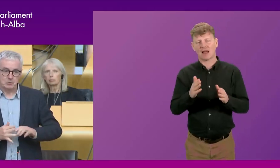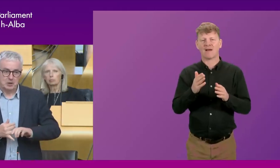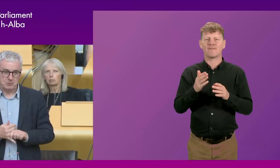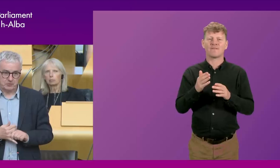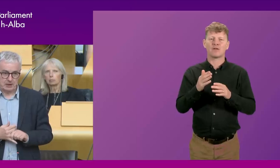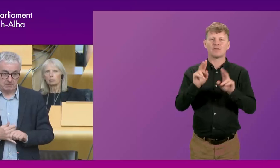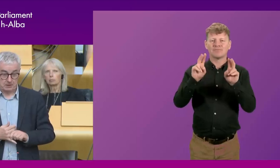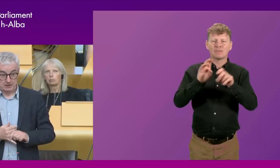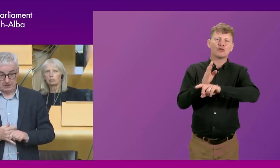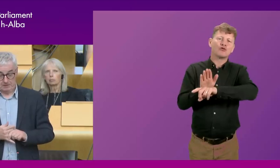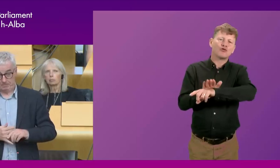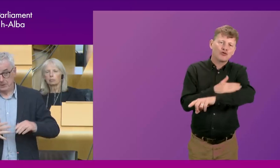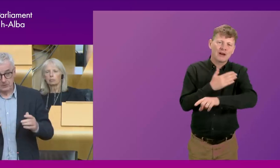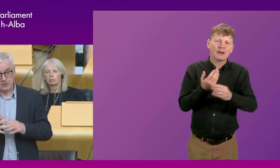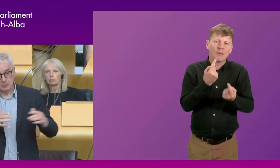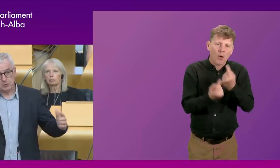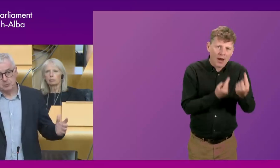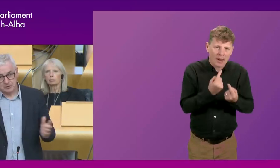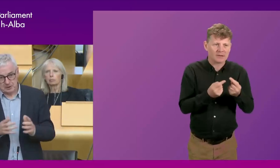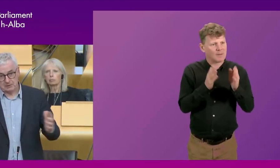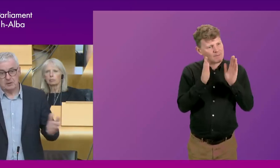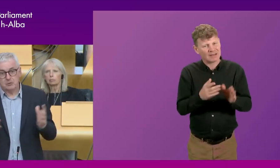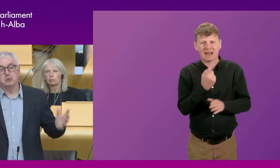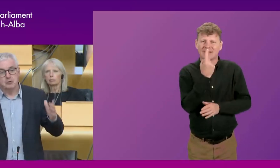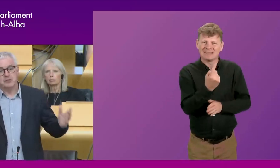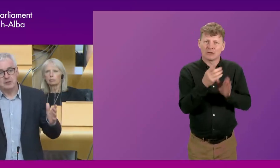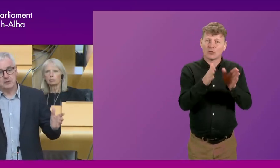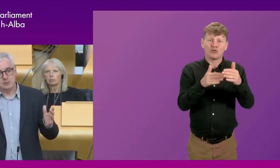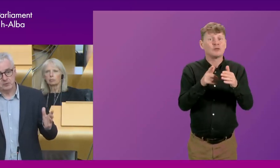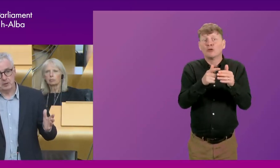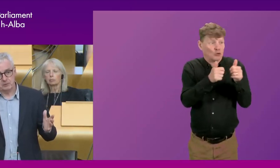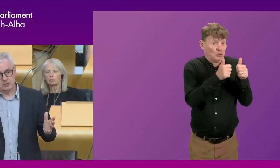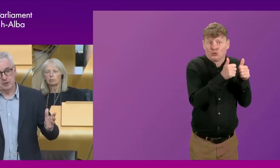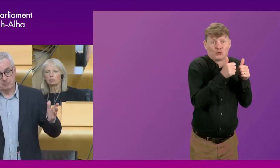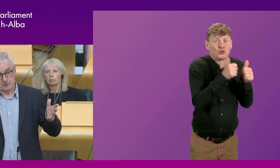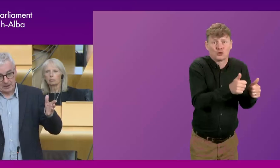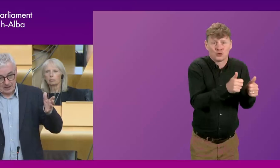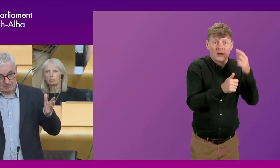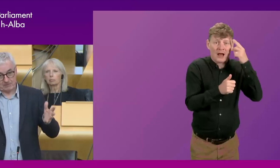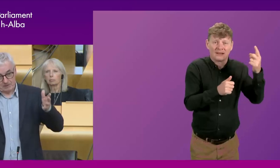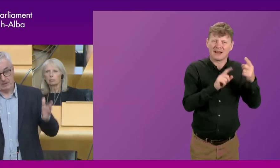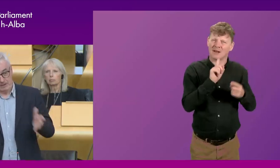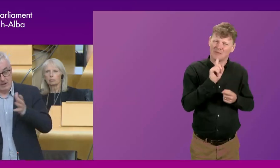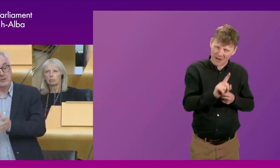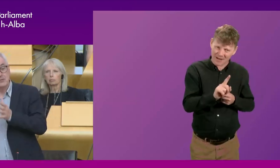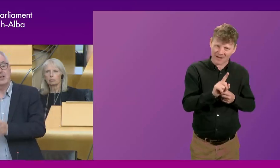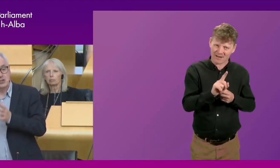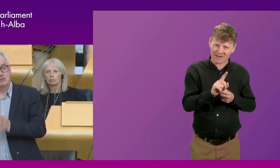to have green boilers, the requirements to have single rooms in it. These are all good things in themselves, but they have